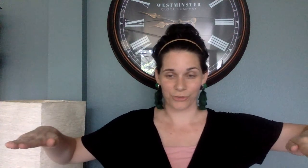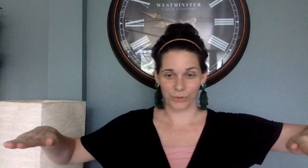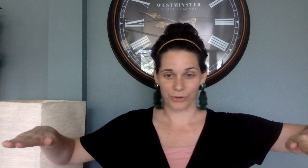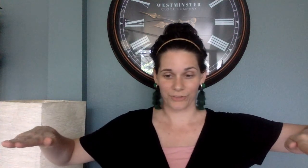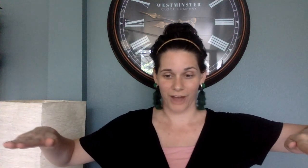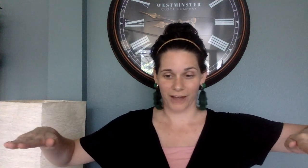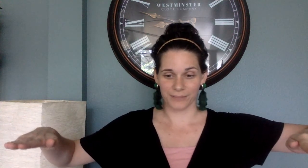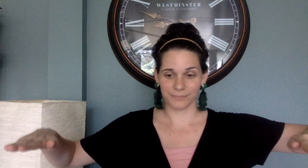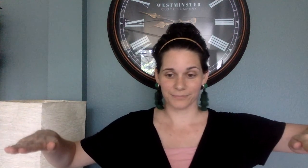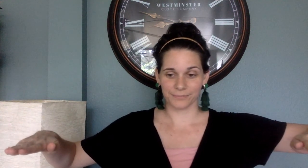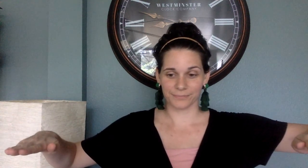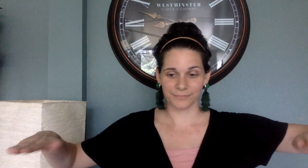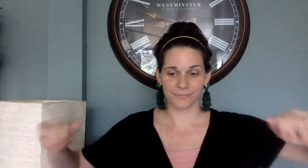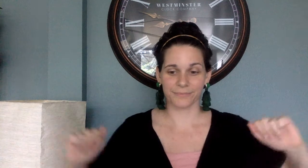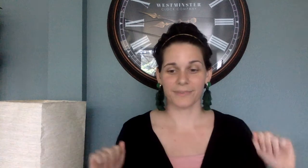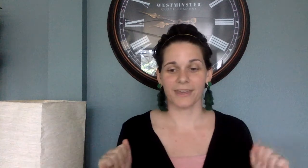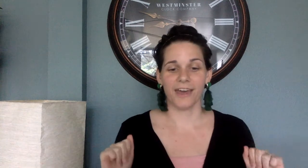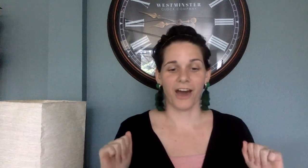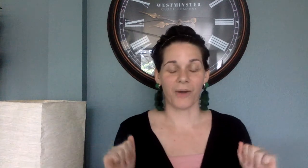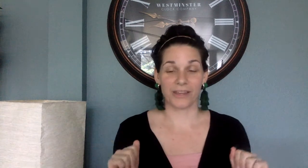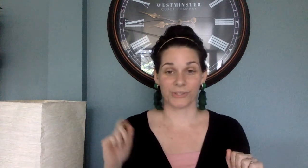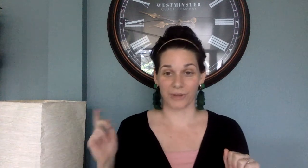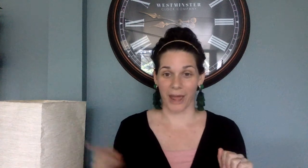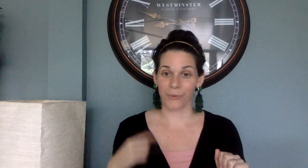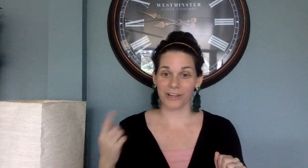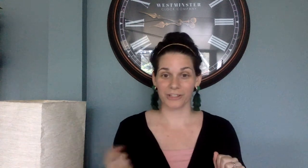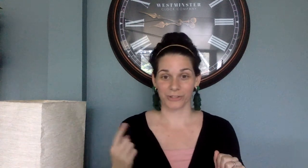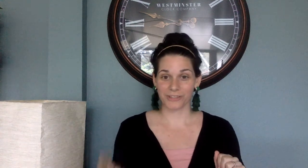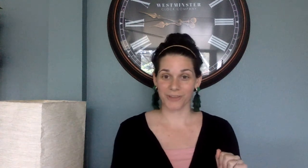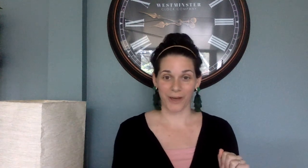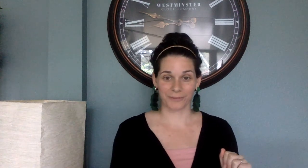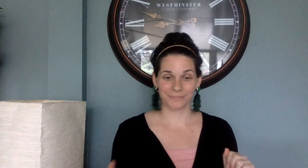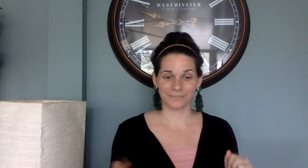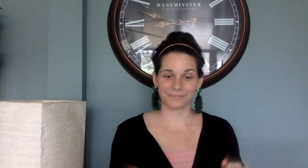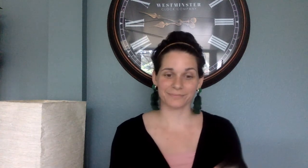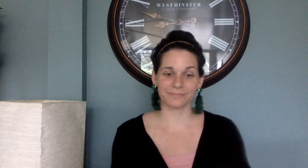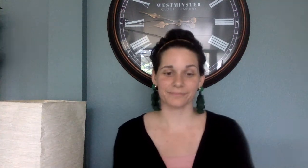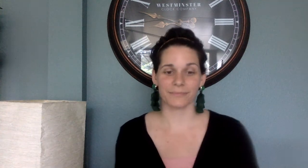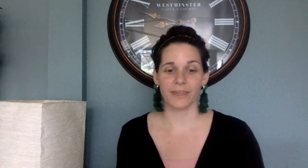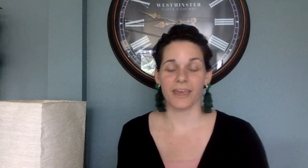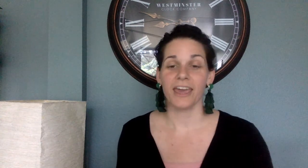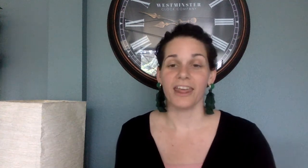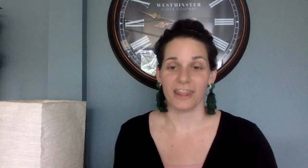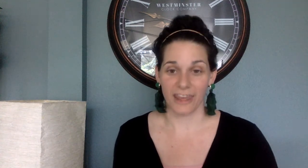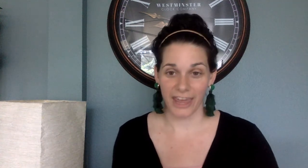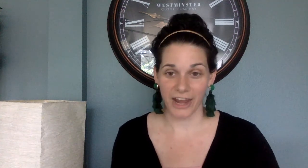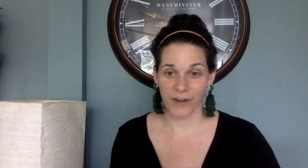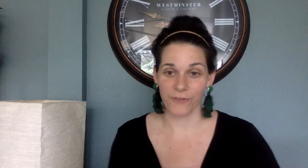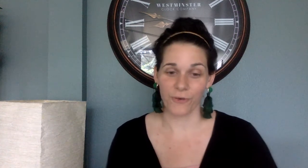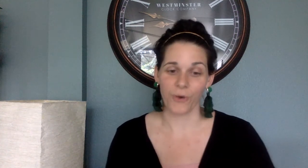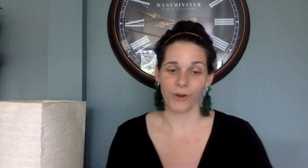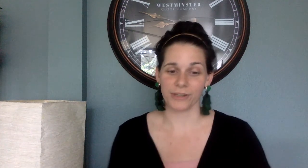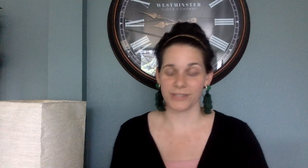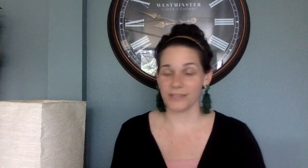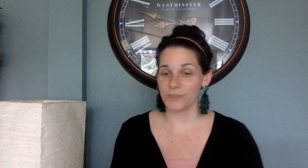throne of God. All right, so I'm going to go with